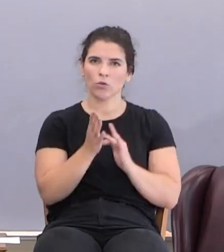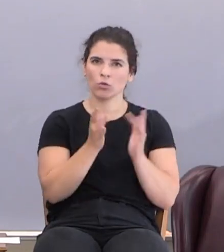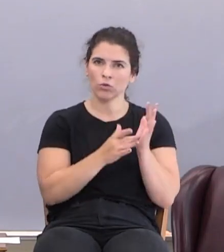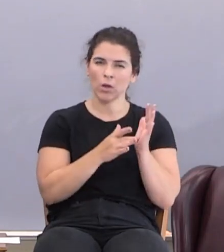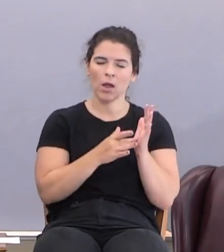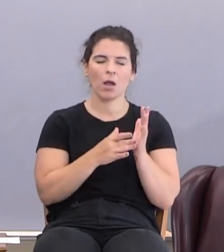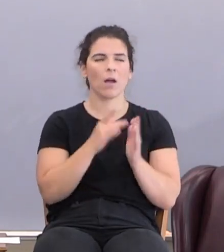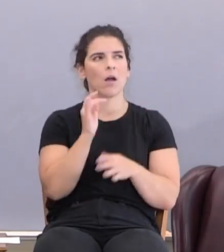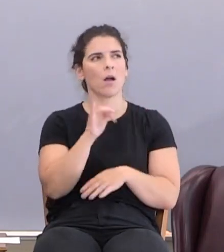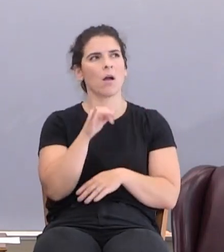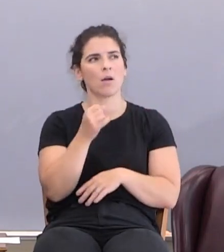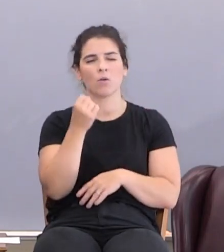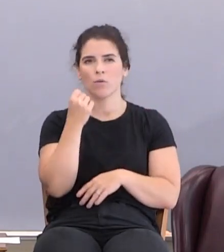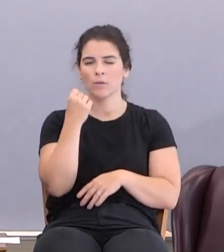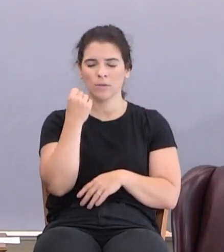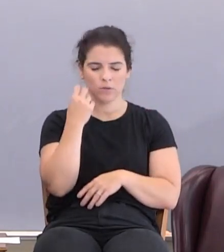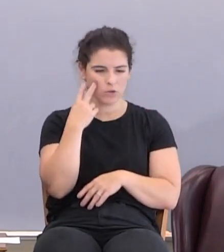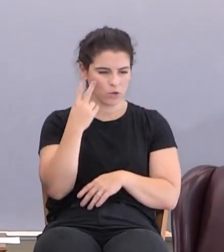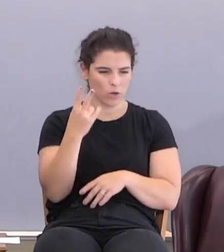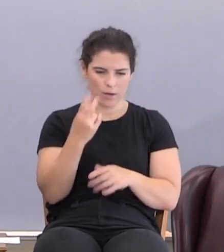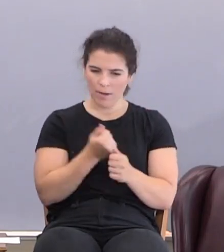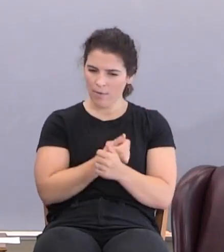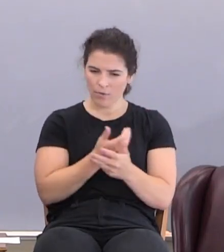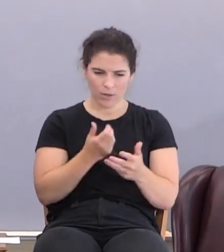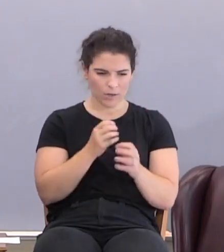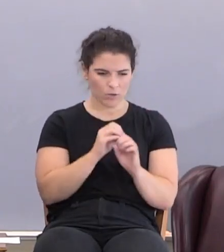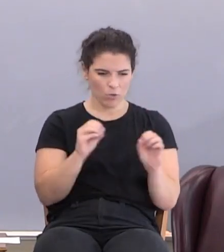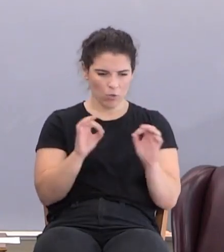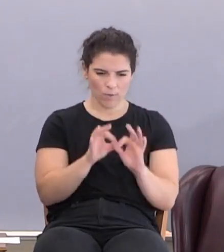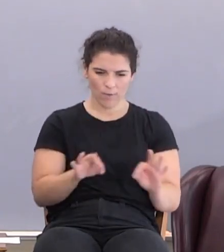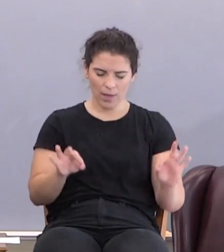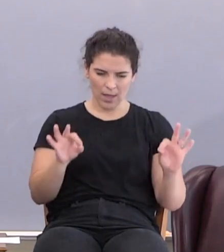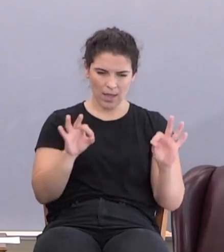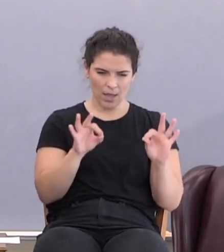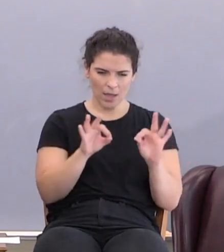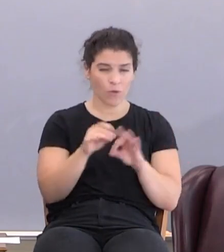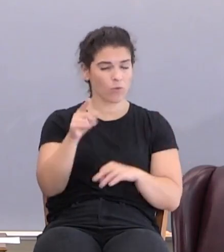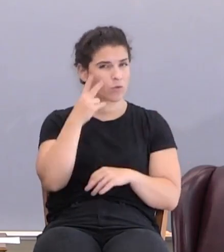and he realized everything else was of no value. You know when that was, on the road to Damascus.